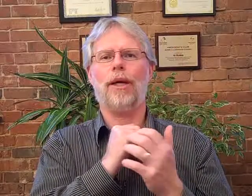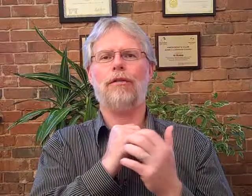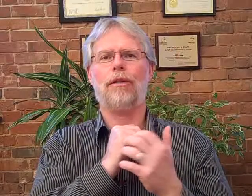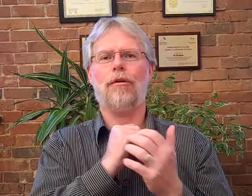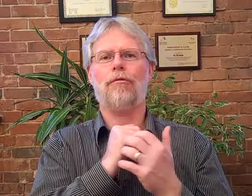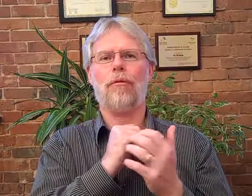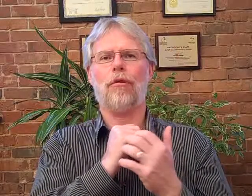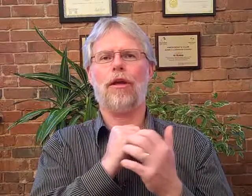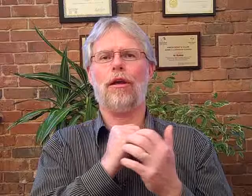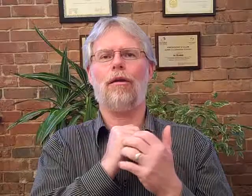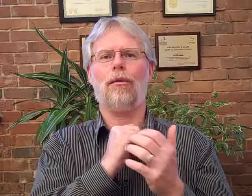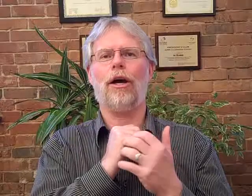myself for thinking otherwise